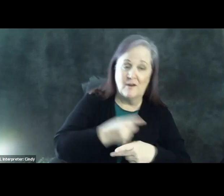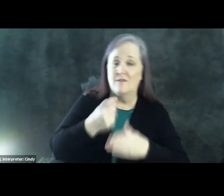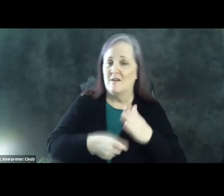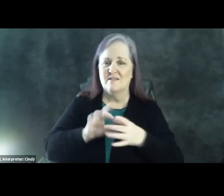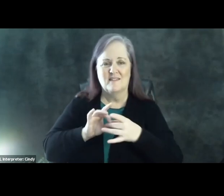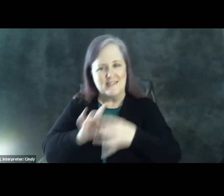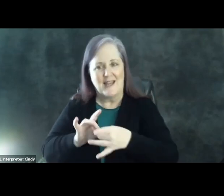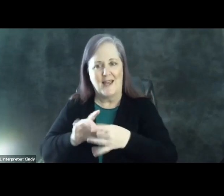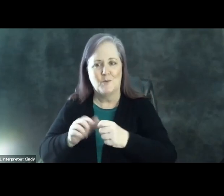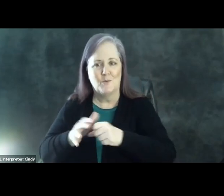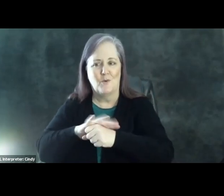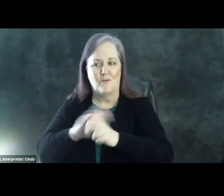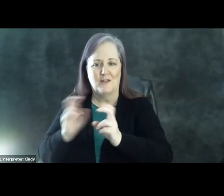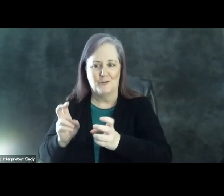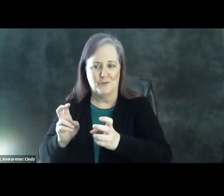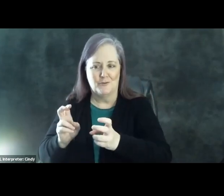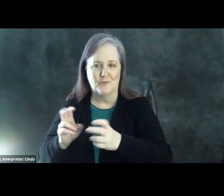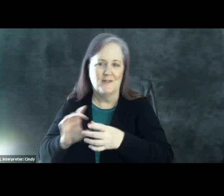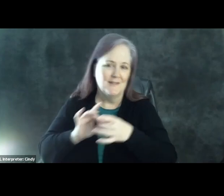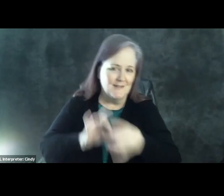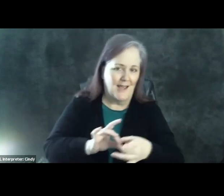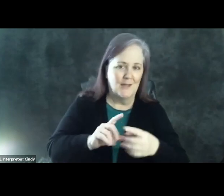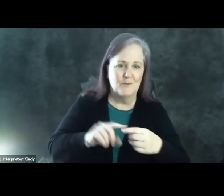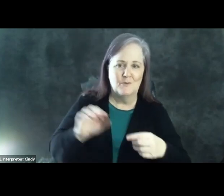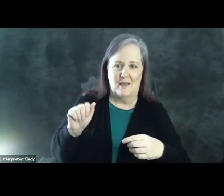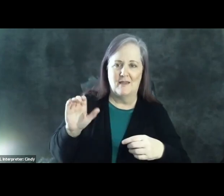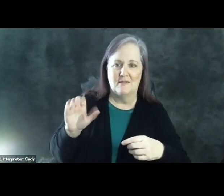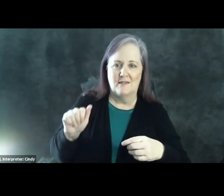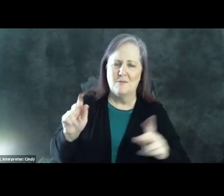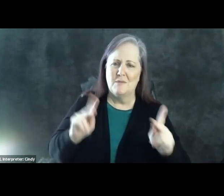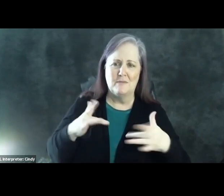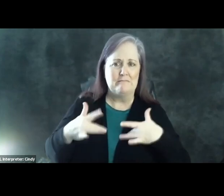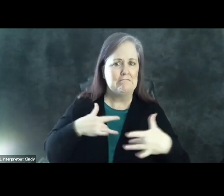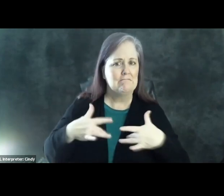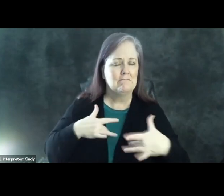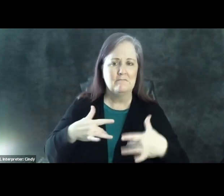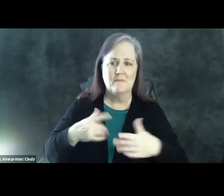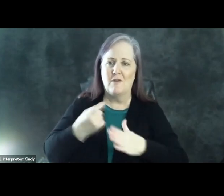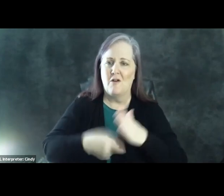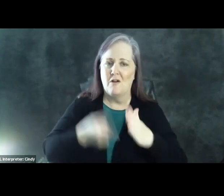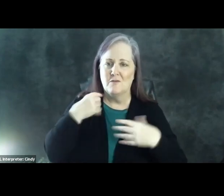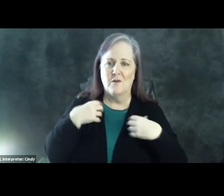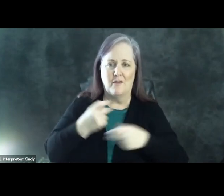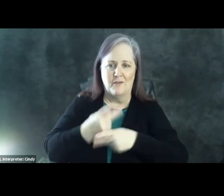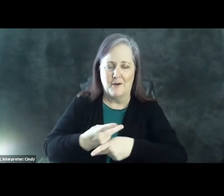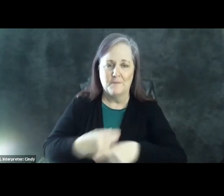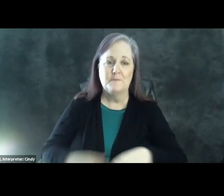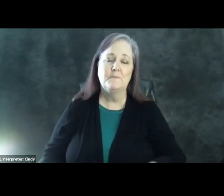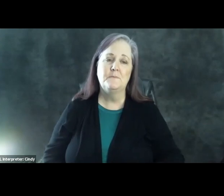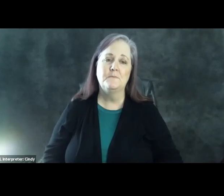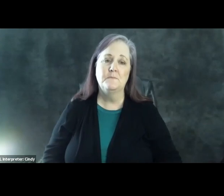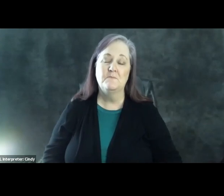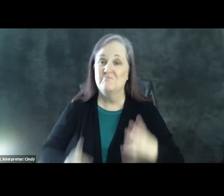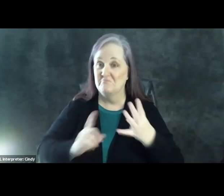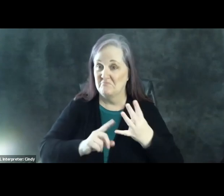into the COVID issue, is tied into the ACA, and people are worried about the cost of health care. Another thing that rates pretty high